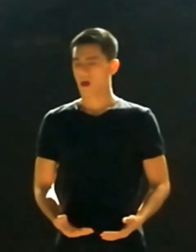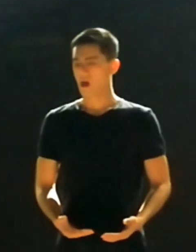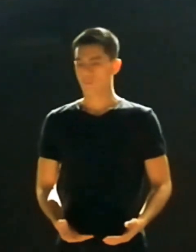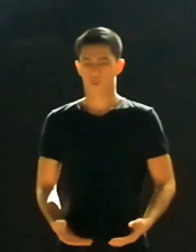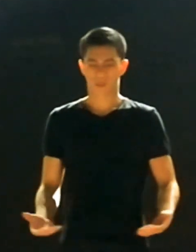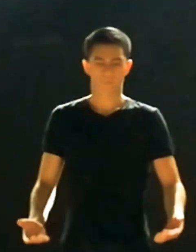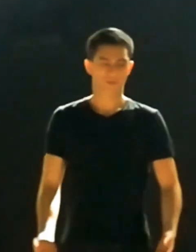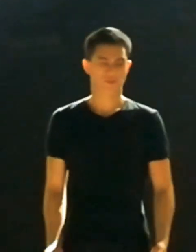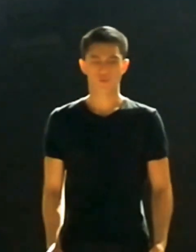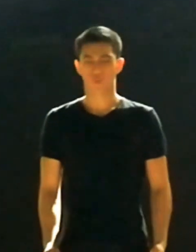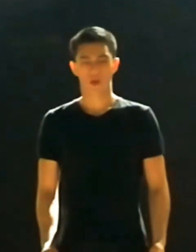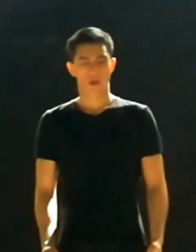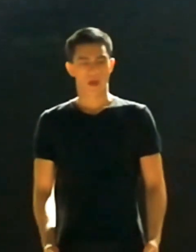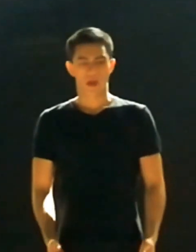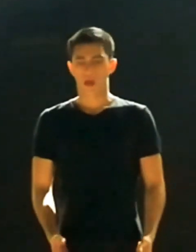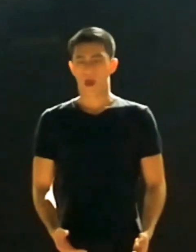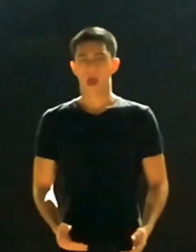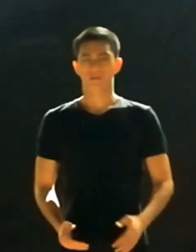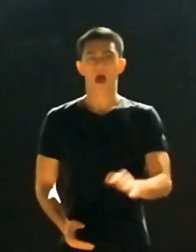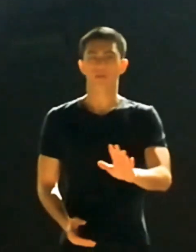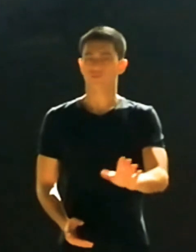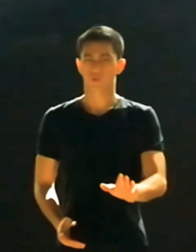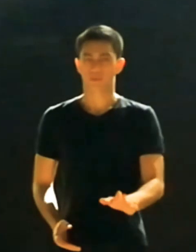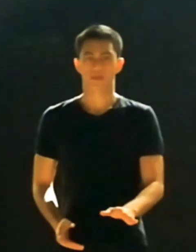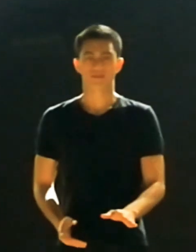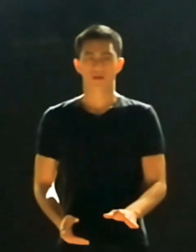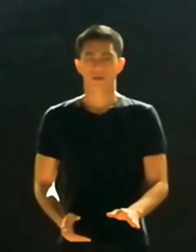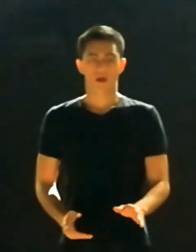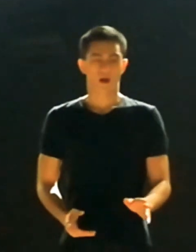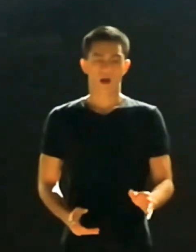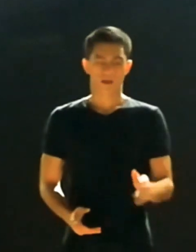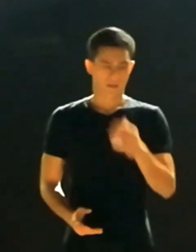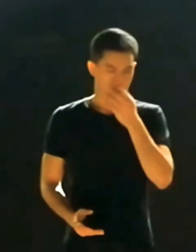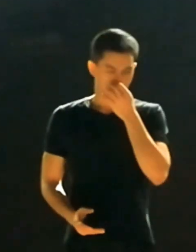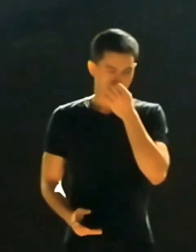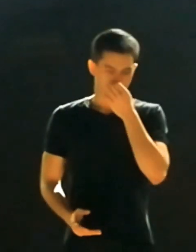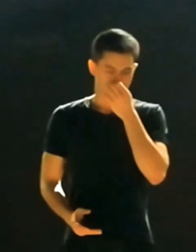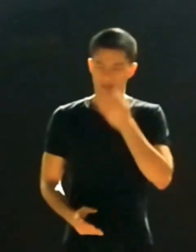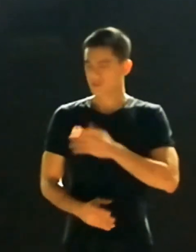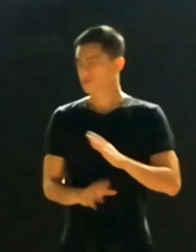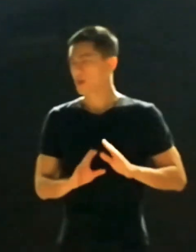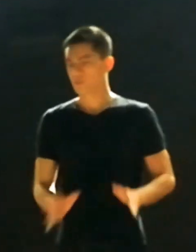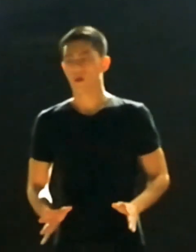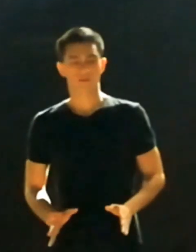I'm walking above the zoo, and I'm not working yet. I didn't talk to anyone.